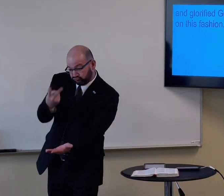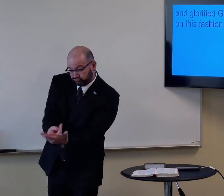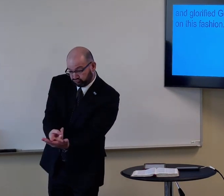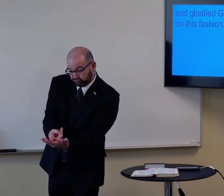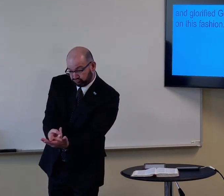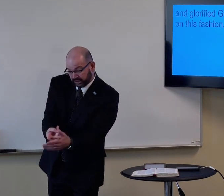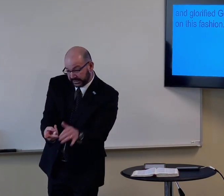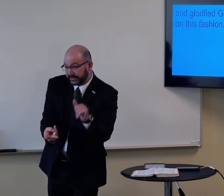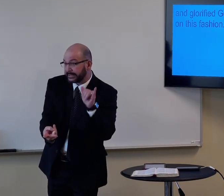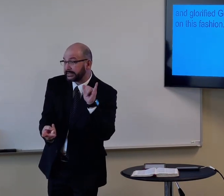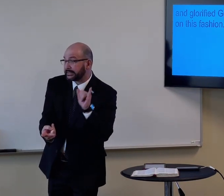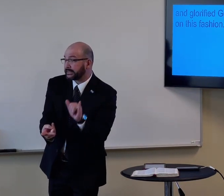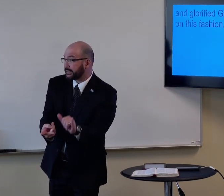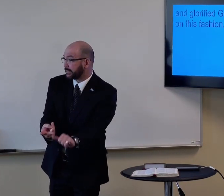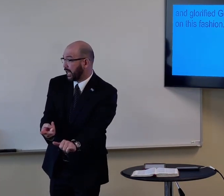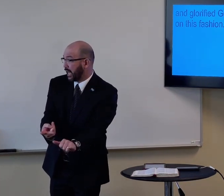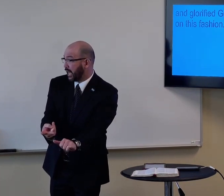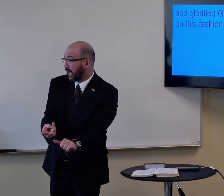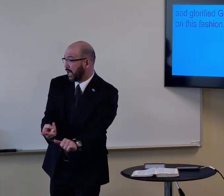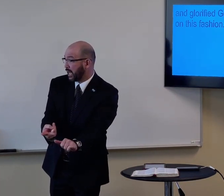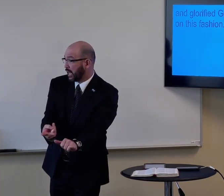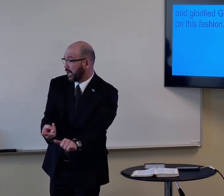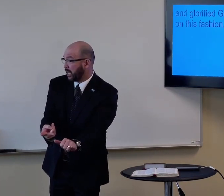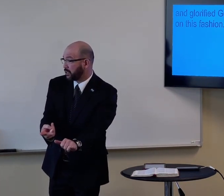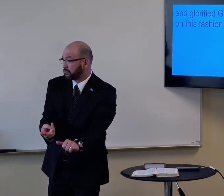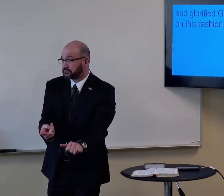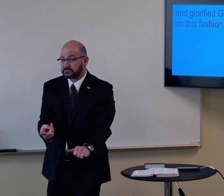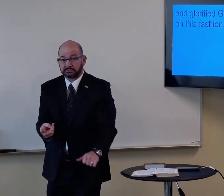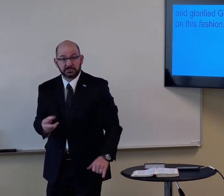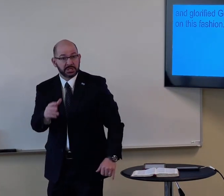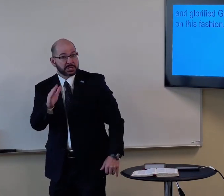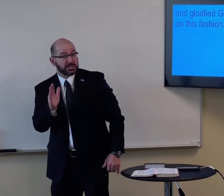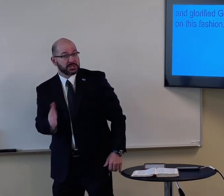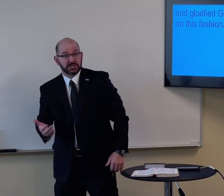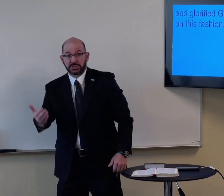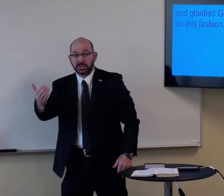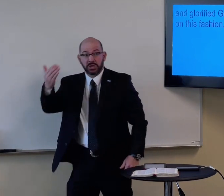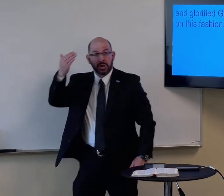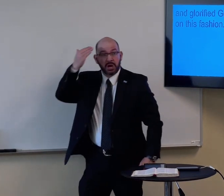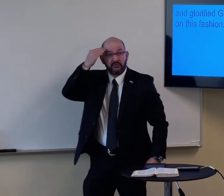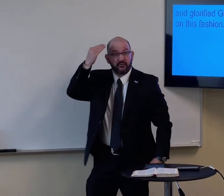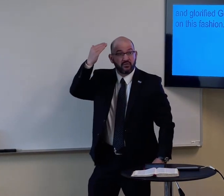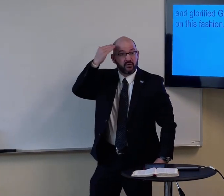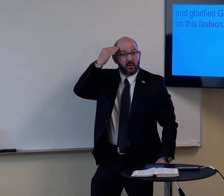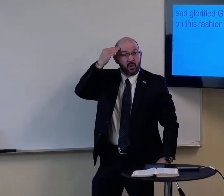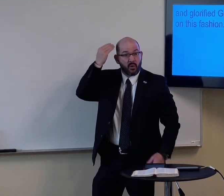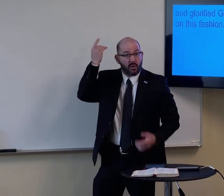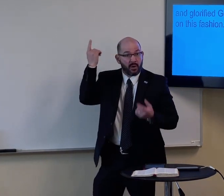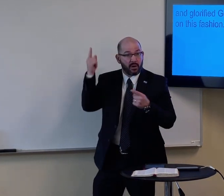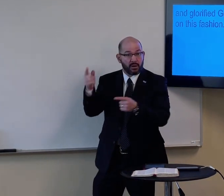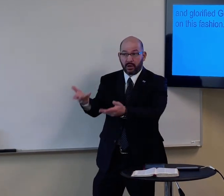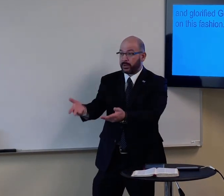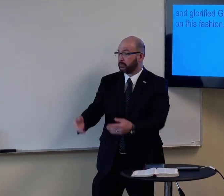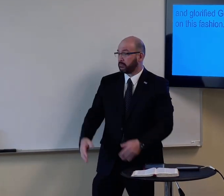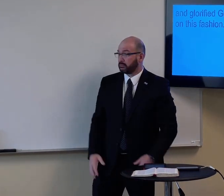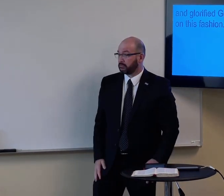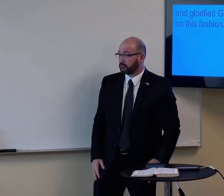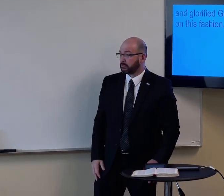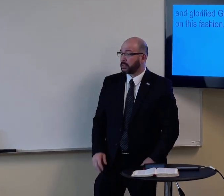Perhaps if the guy had refused, he would still be, he would have been stuck there. And he never would have known what